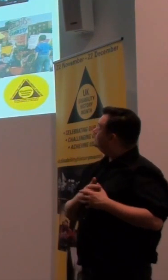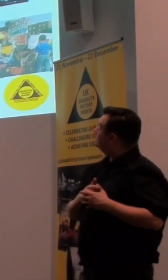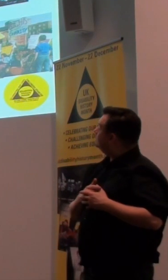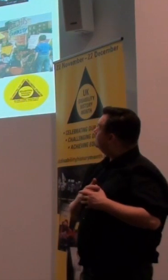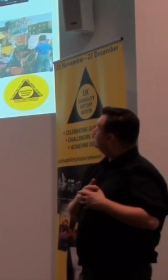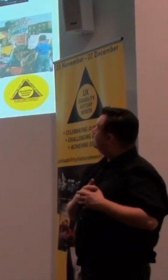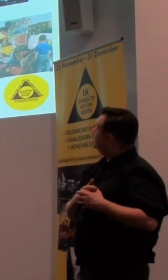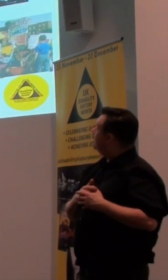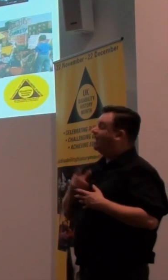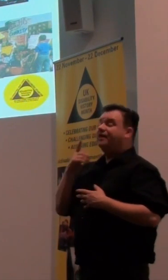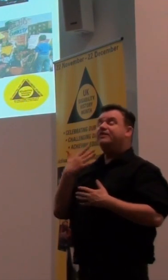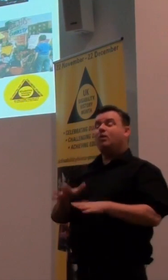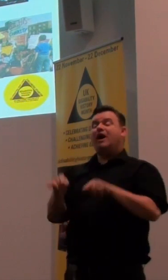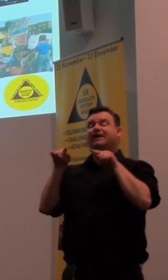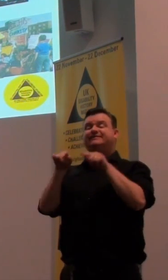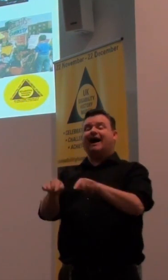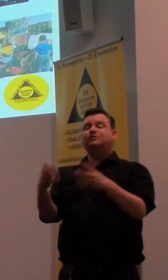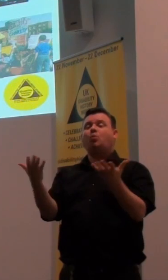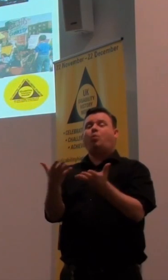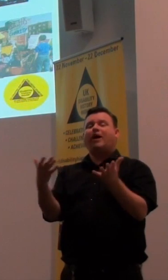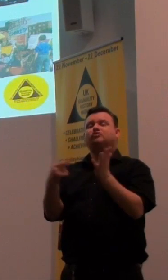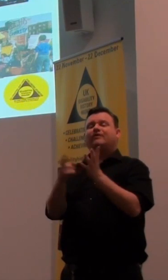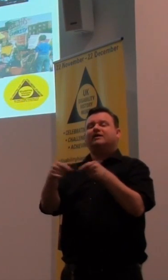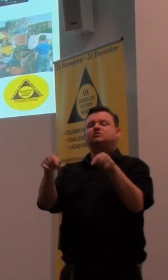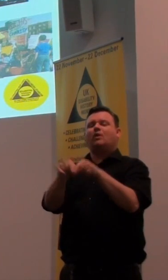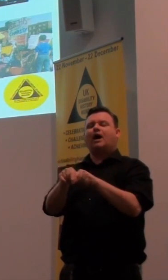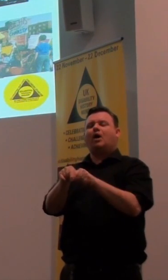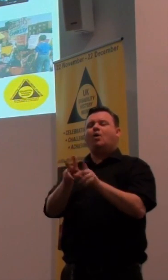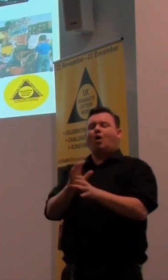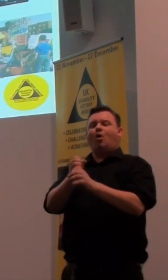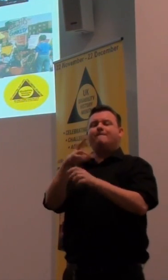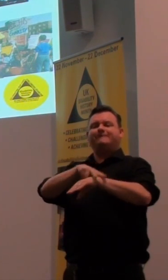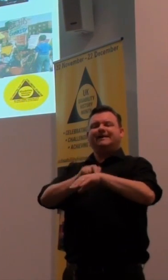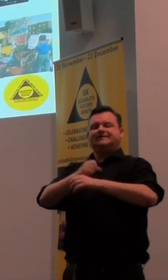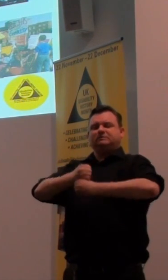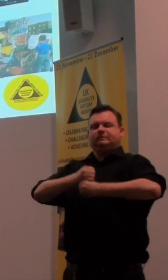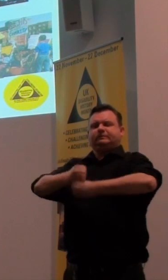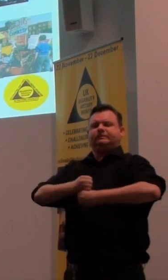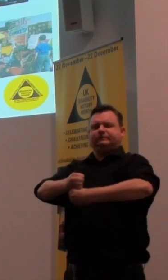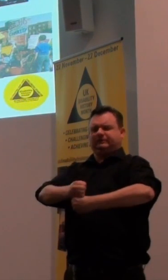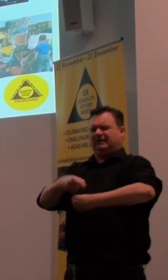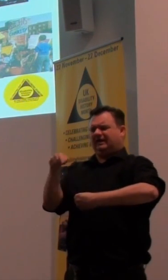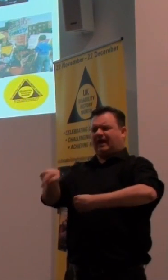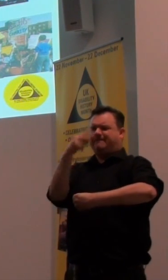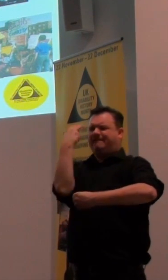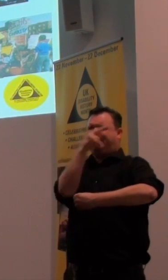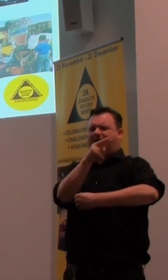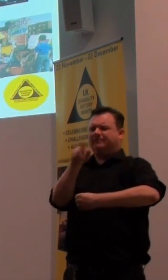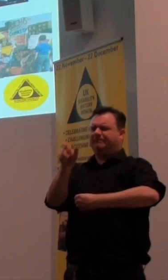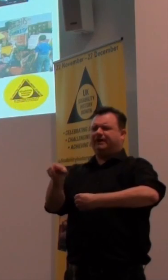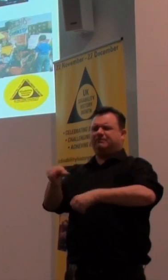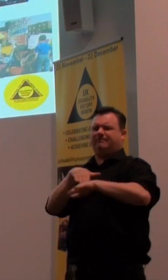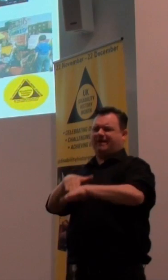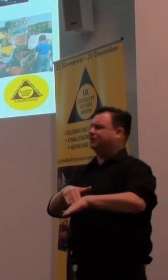in society, they were attacked in Trafalgar Square by mounted police on a blind persons march. Quite hard to believe, but it